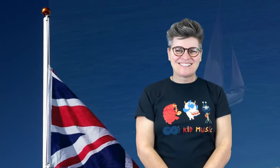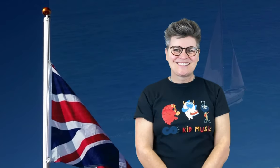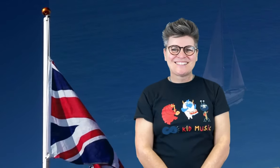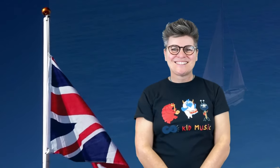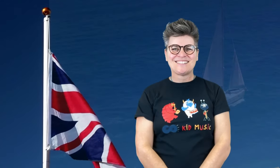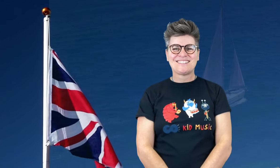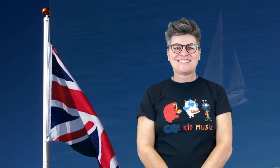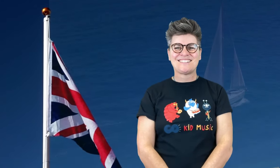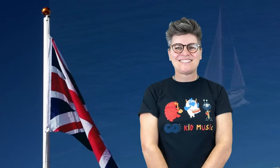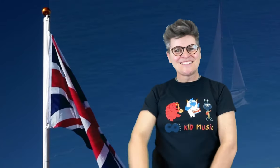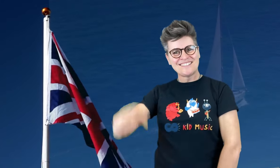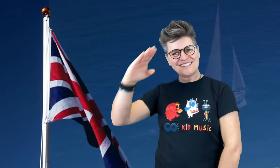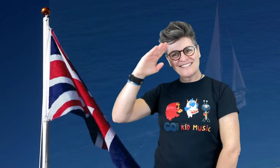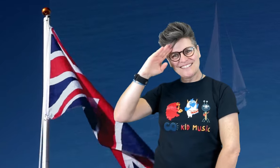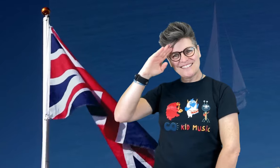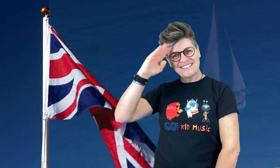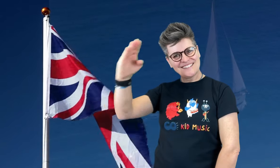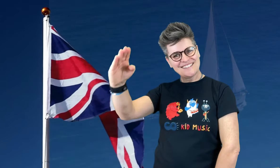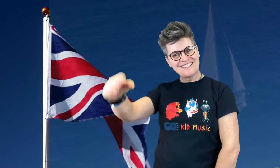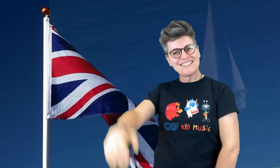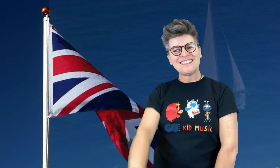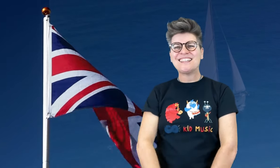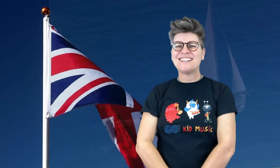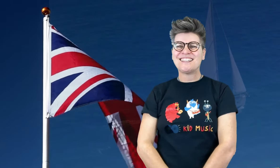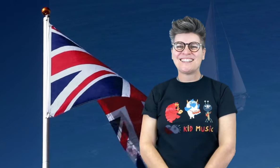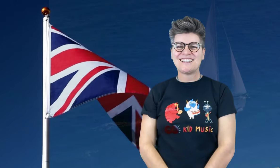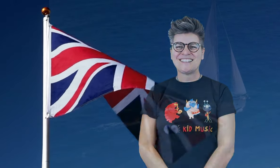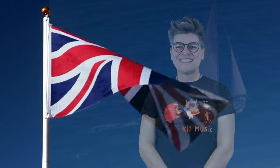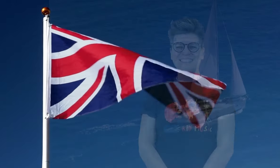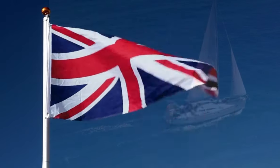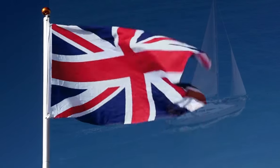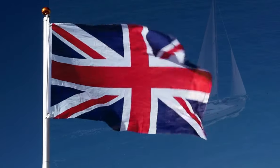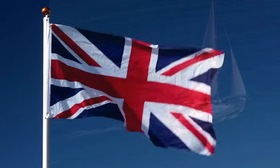along giving Claudiaimi Sing along